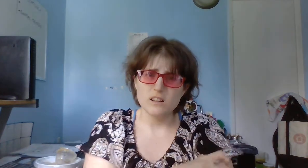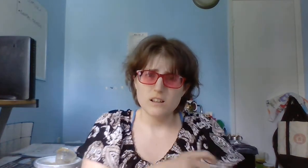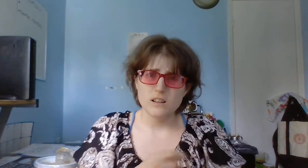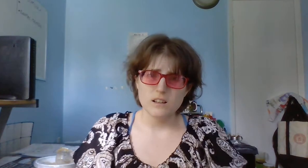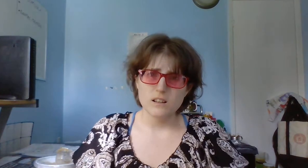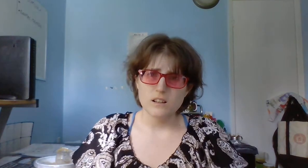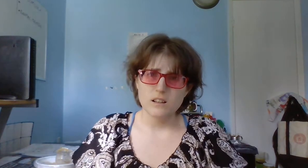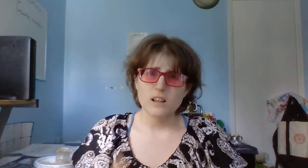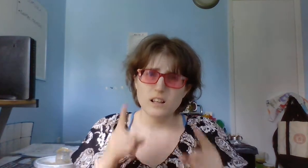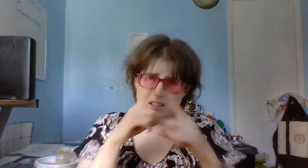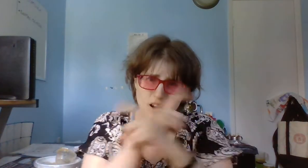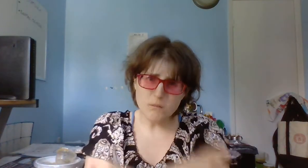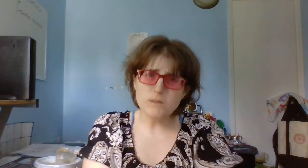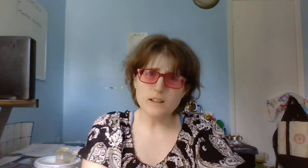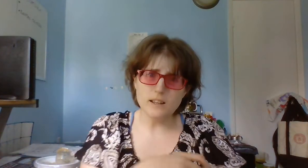It's complicated.